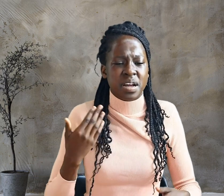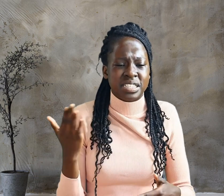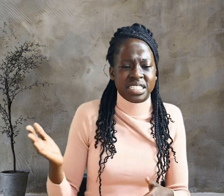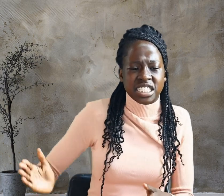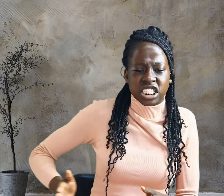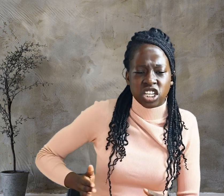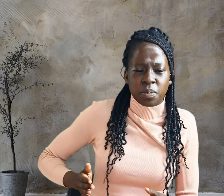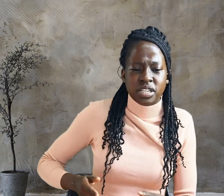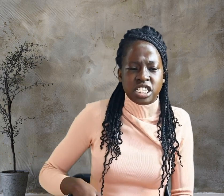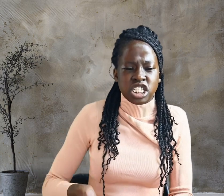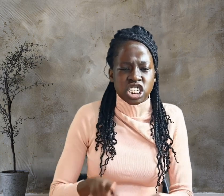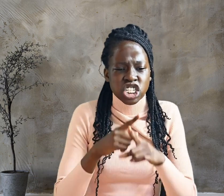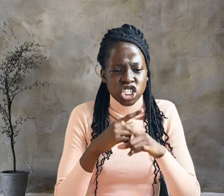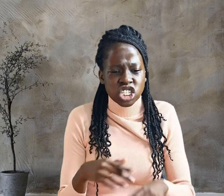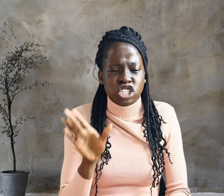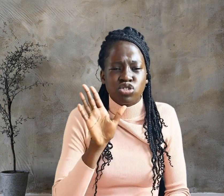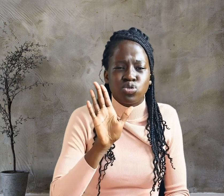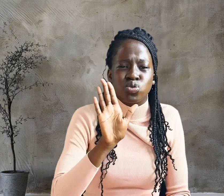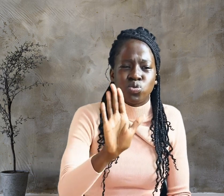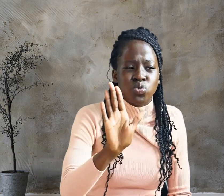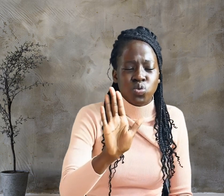Stop doubting and believe.